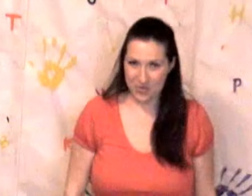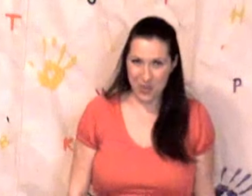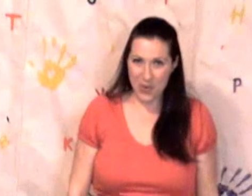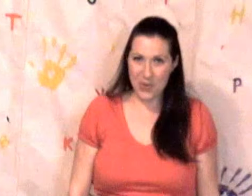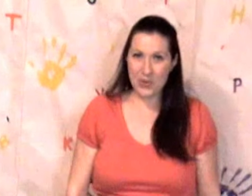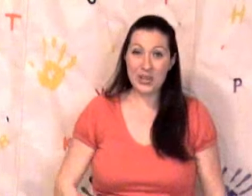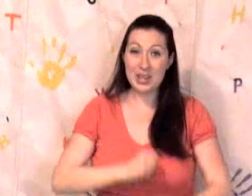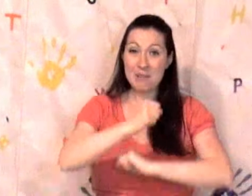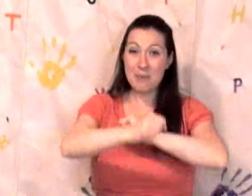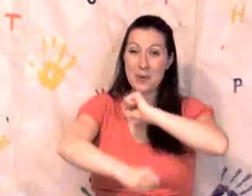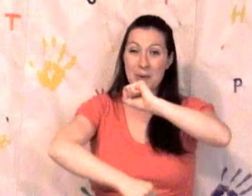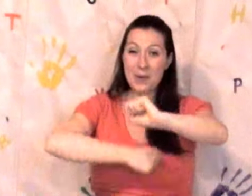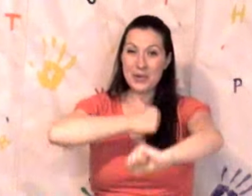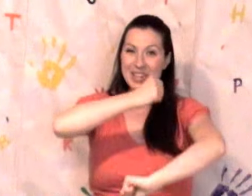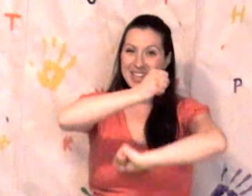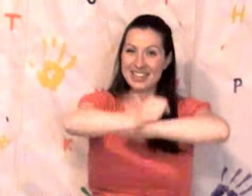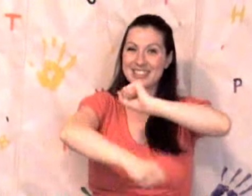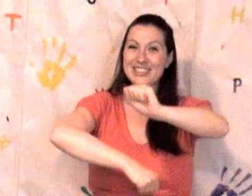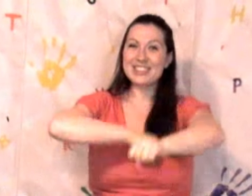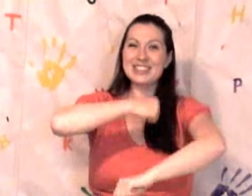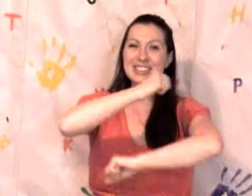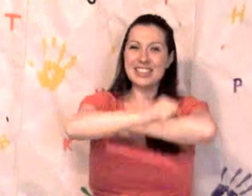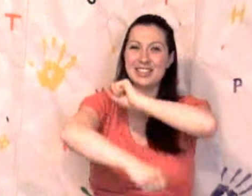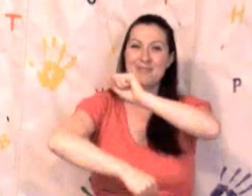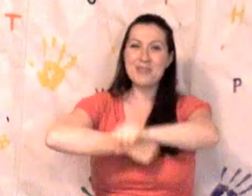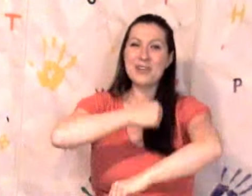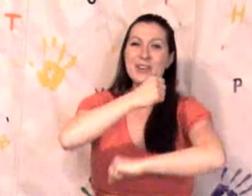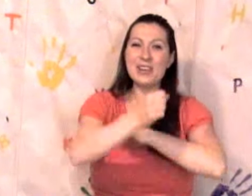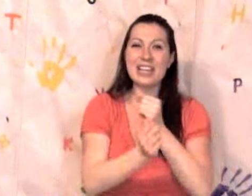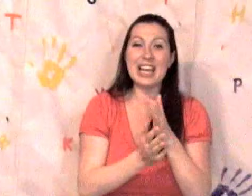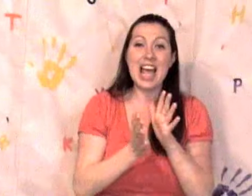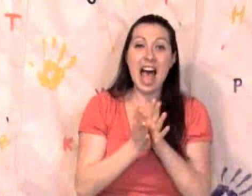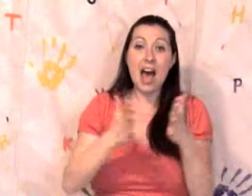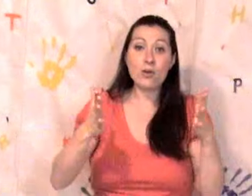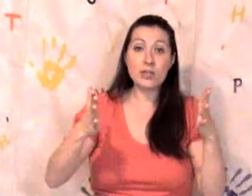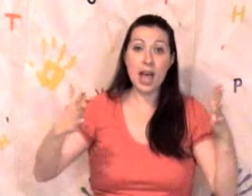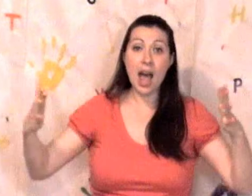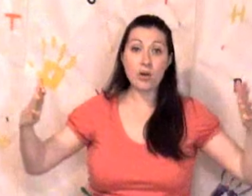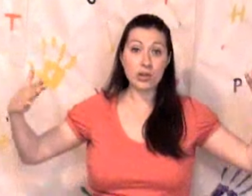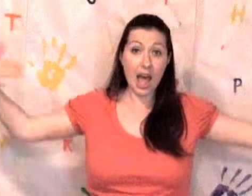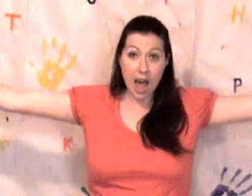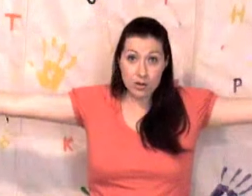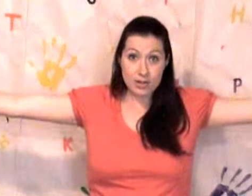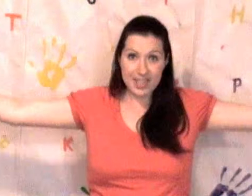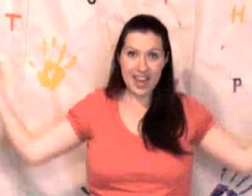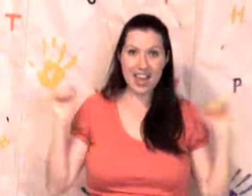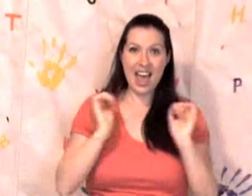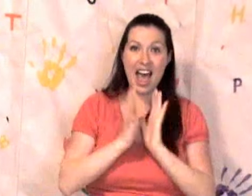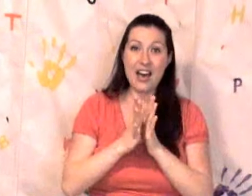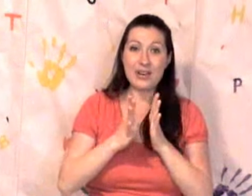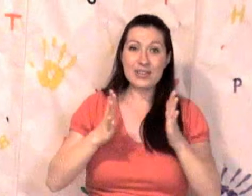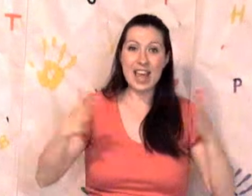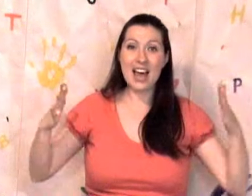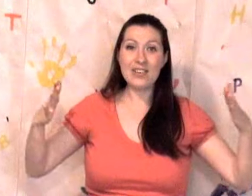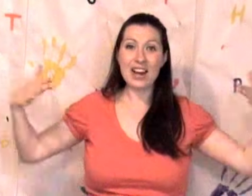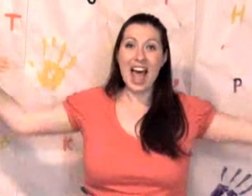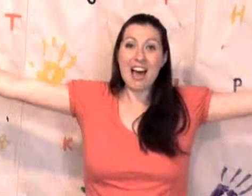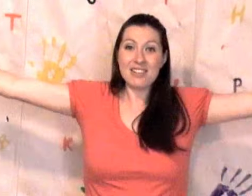roly-poly roly-poly out out out out out out